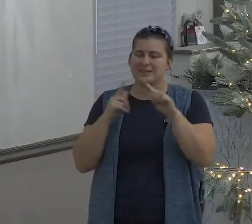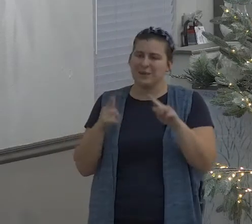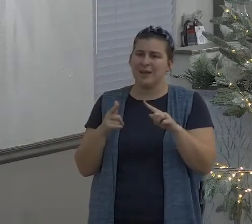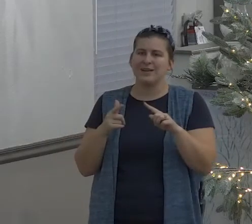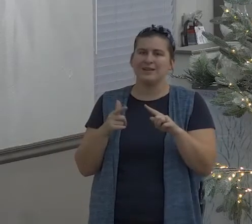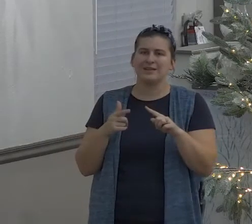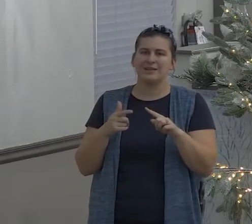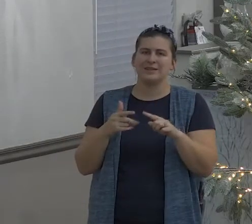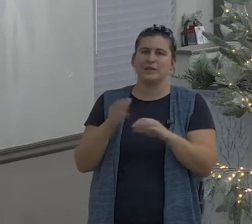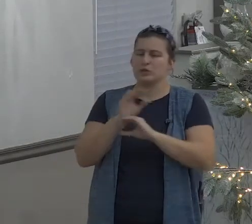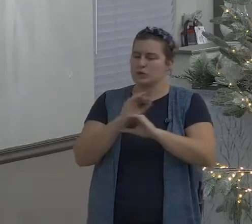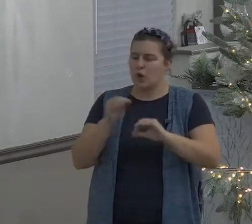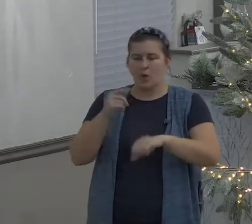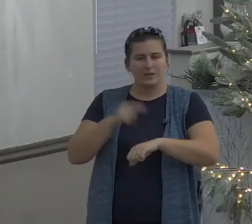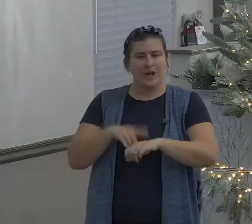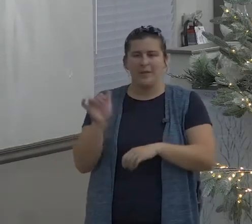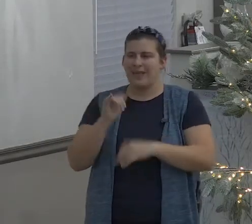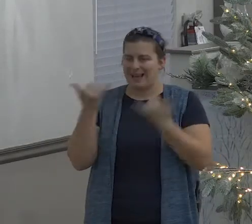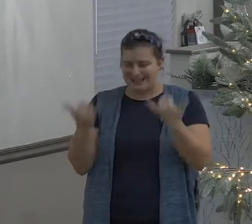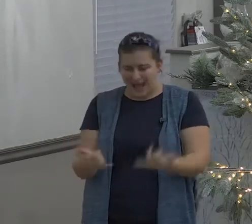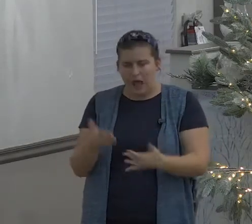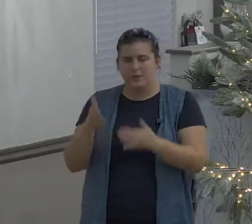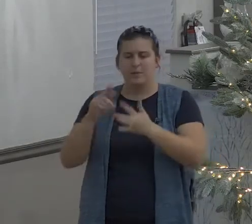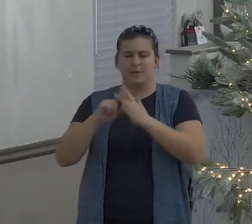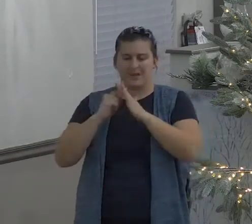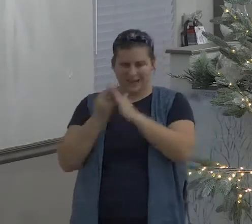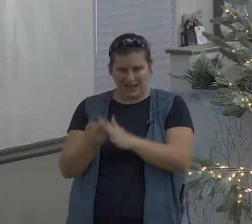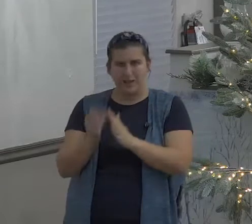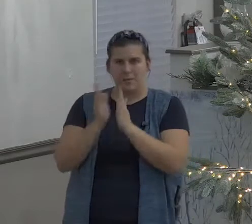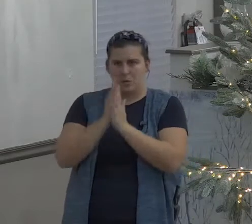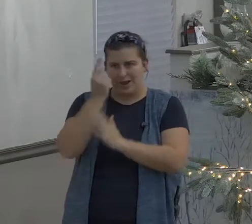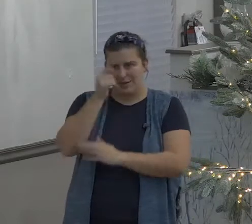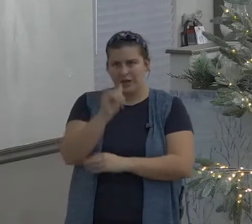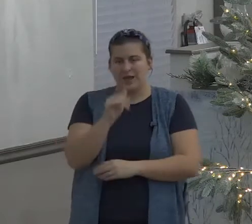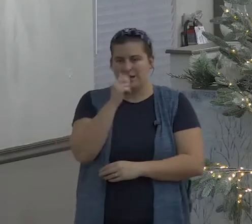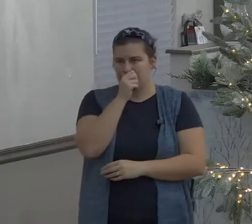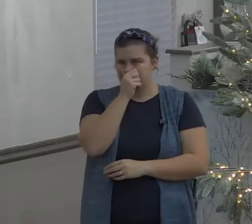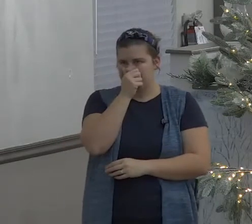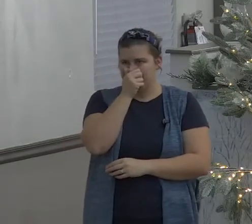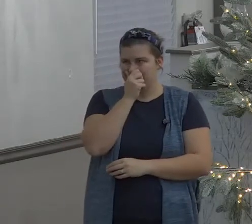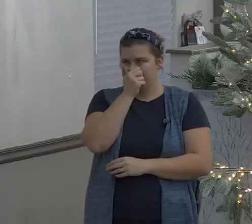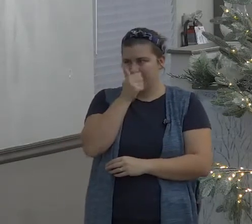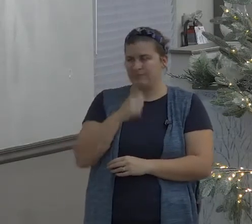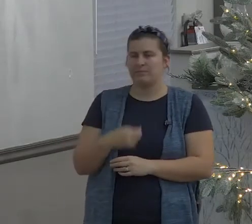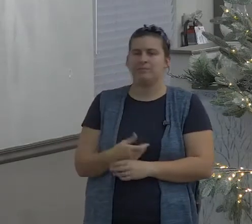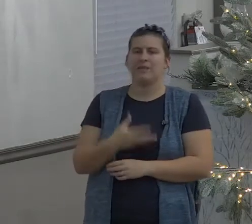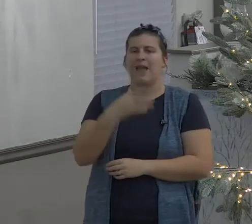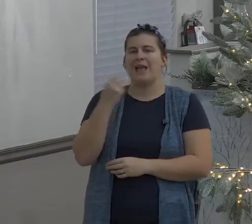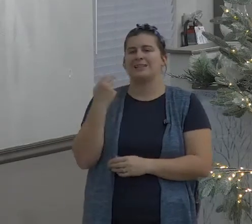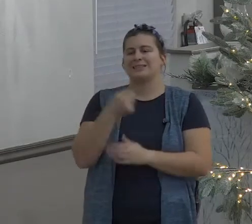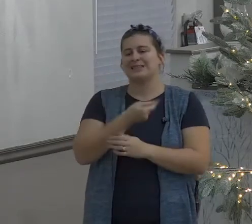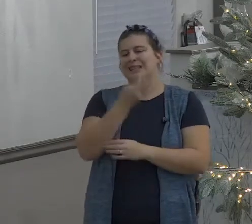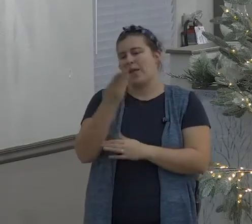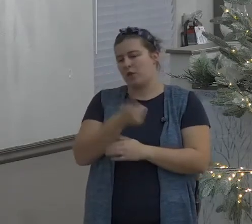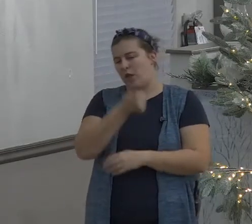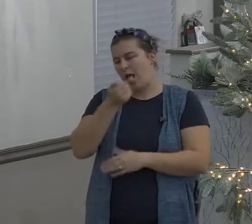and if you start there you're going to be praying for a lot of years before he runs into that right person but